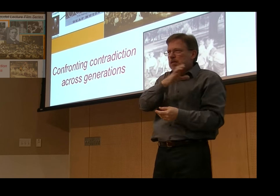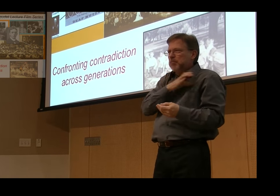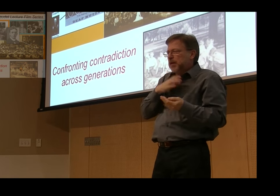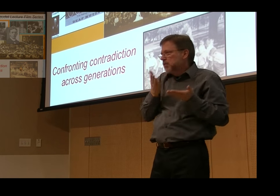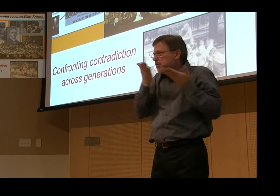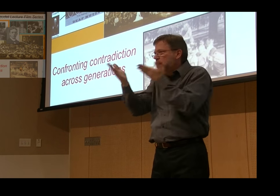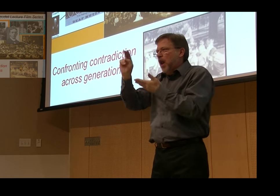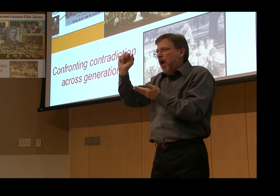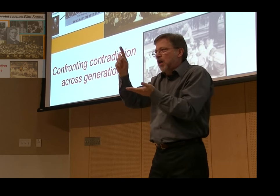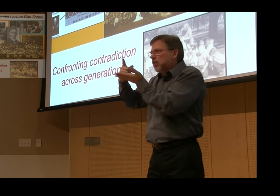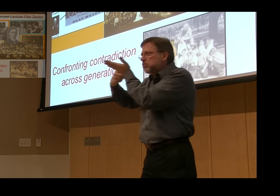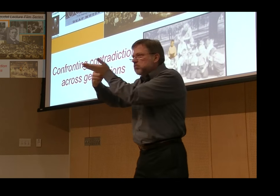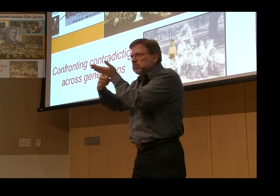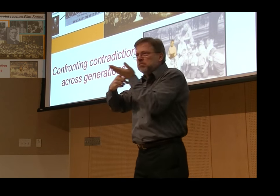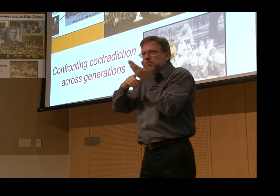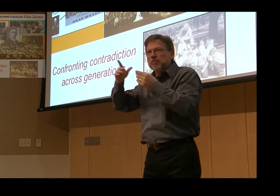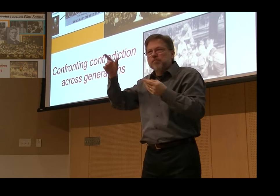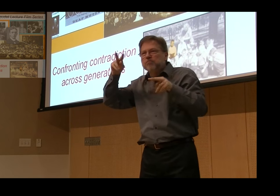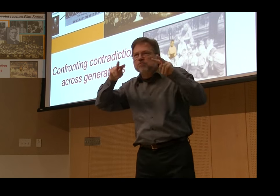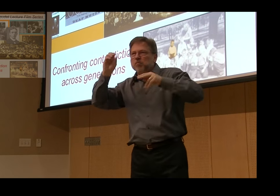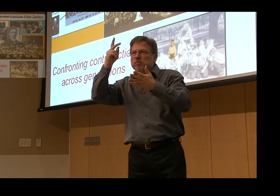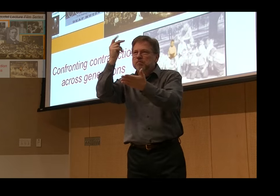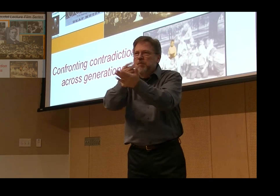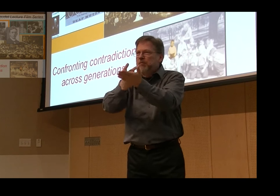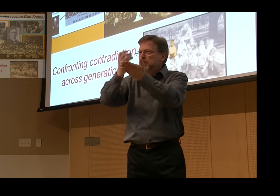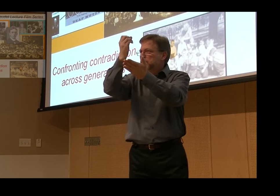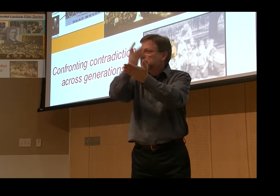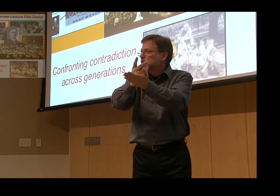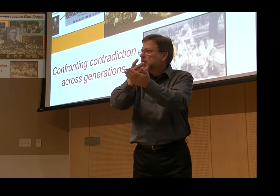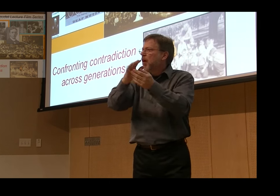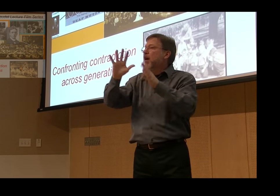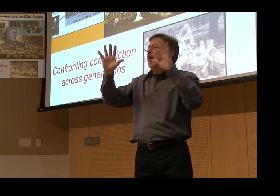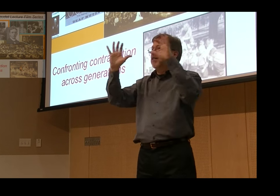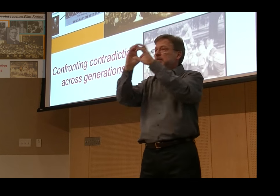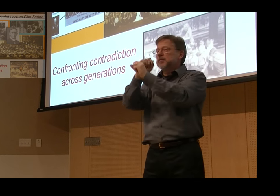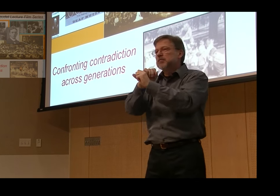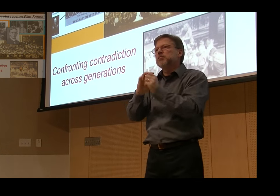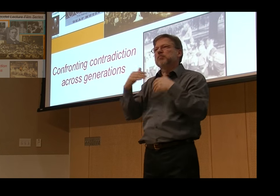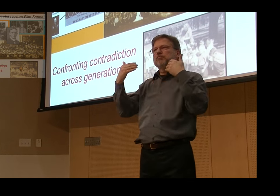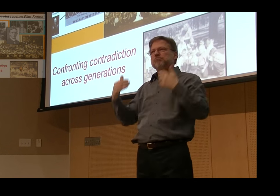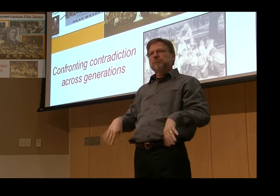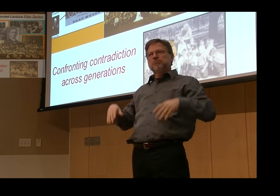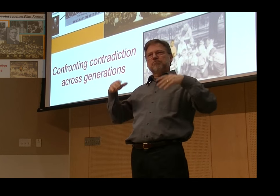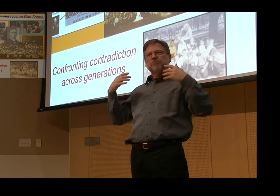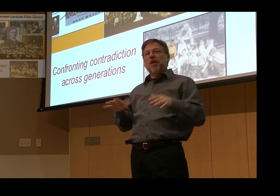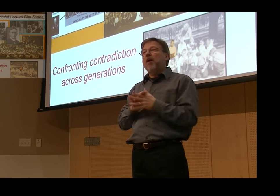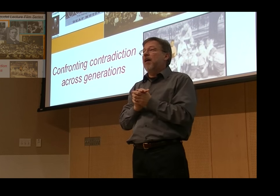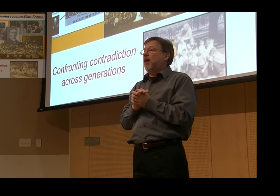recording and identifying who was going to be filmed and what they were going to talk about. This careful